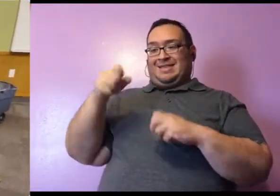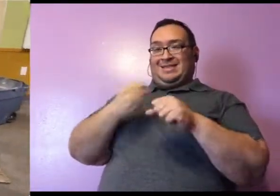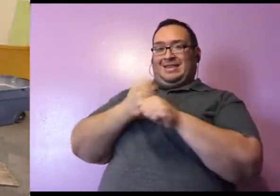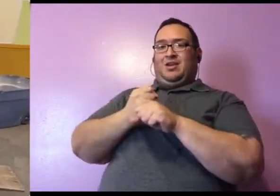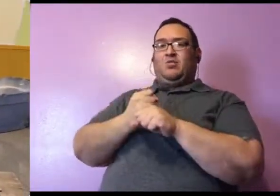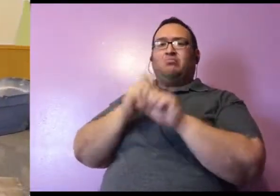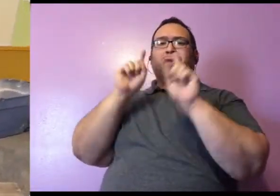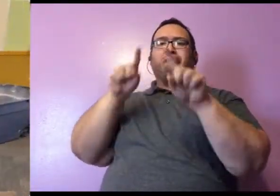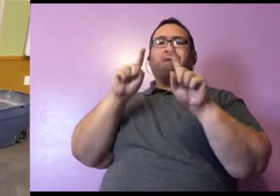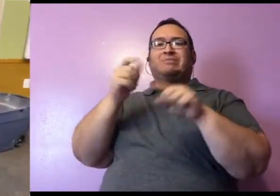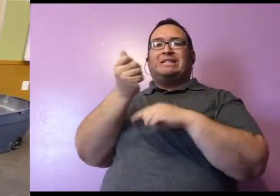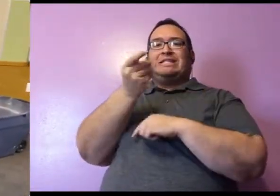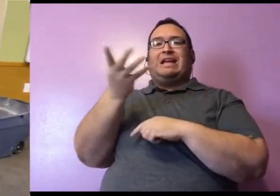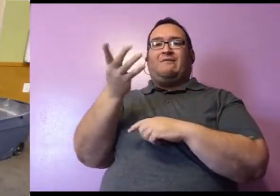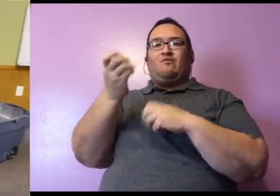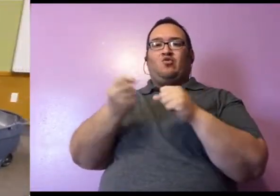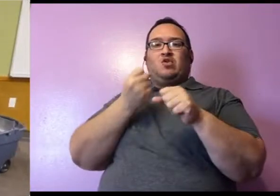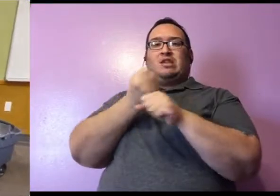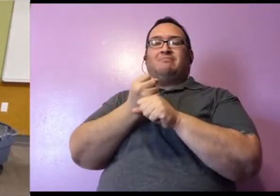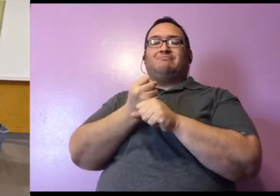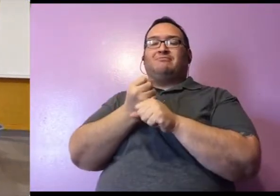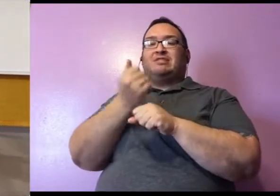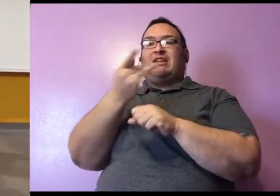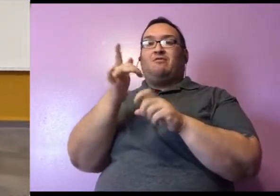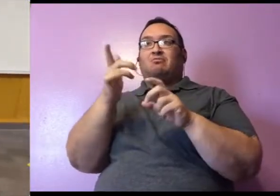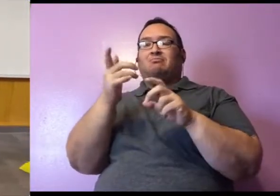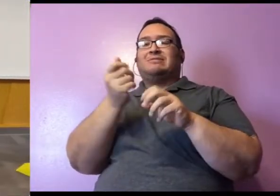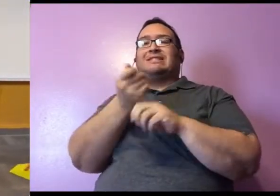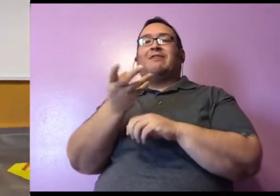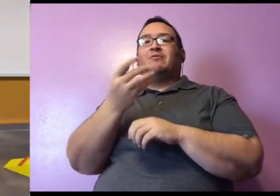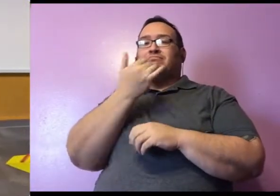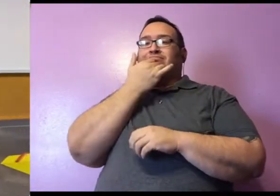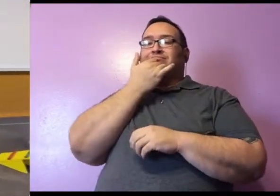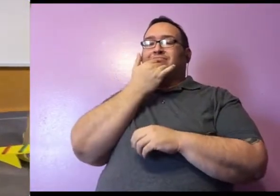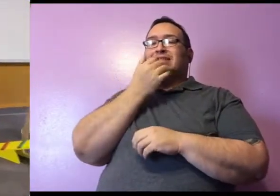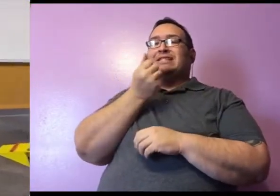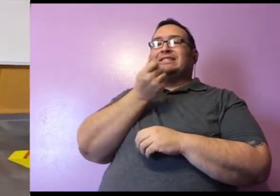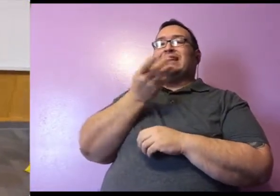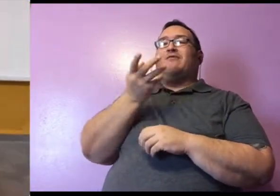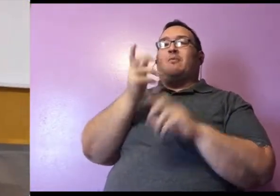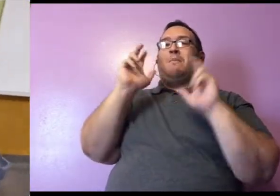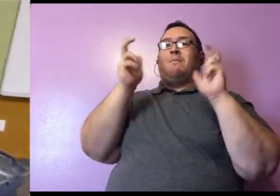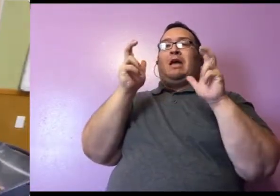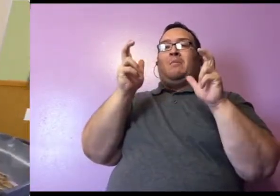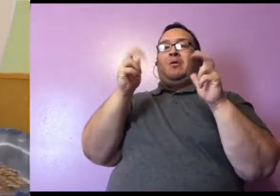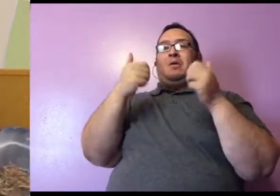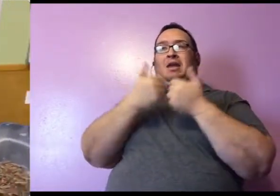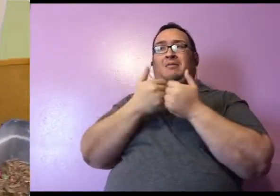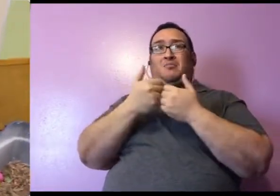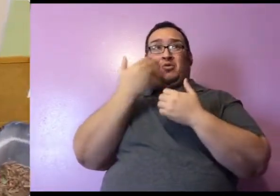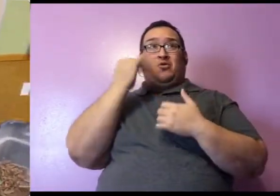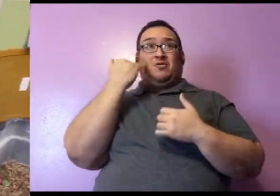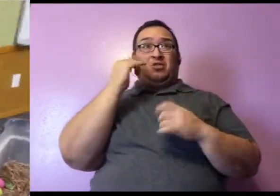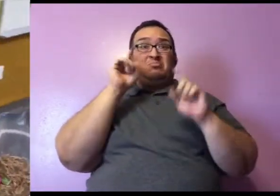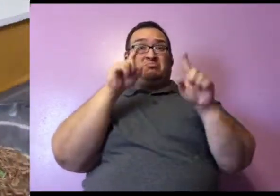got to go to several basketball games. And we weren't actually sure when we started her training if she was going to make it for her or not this season.